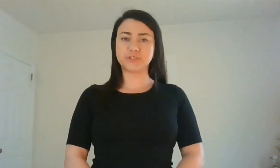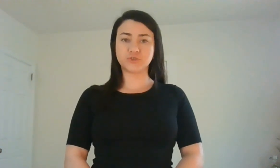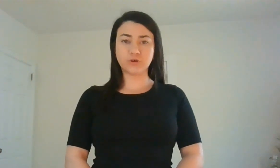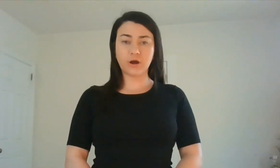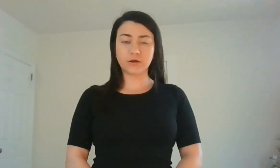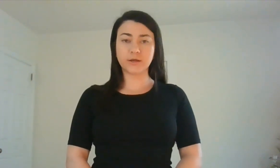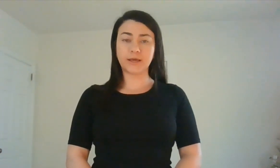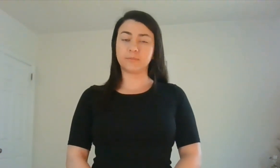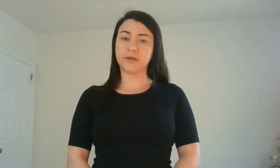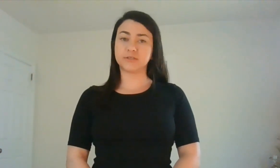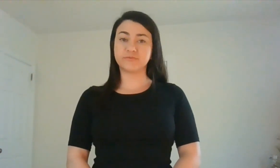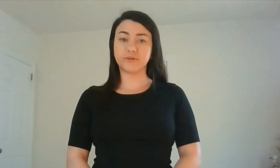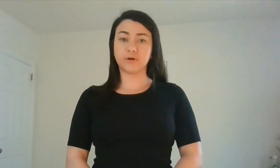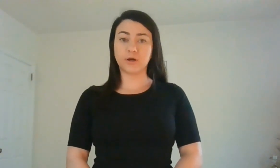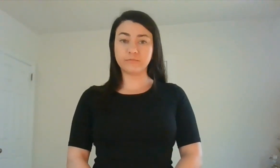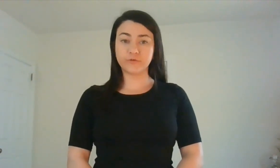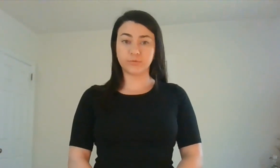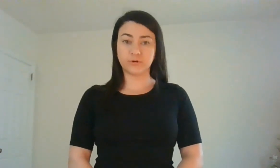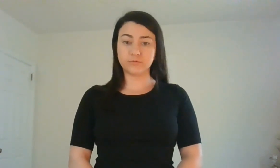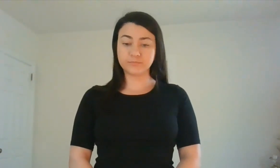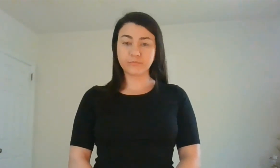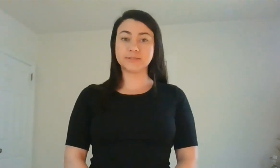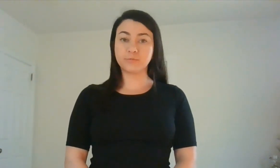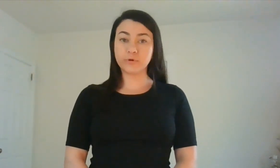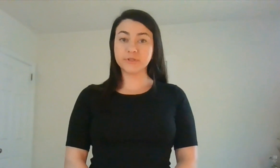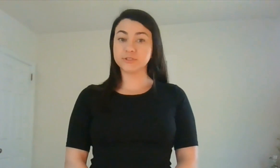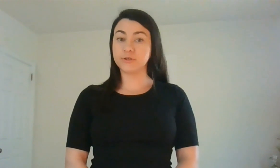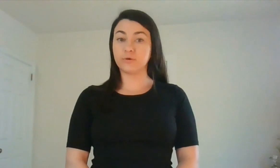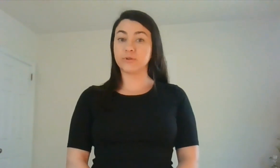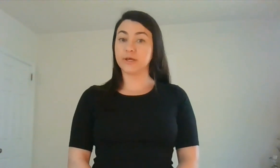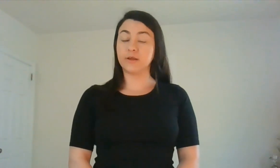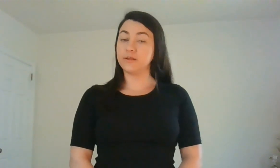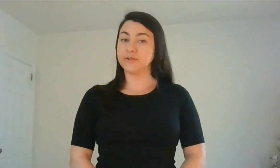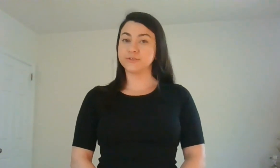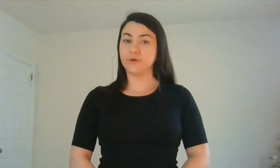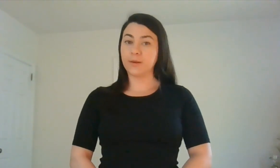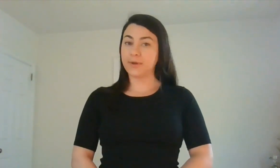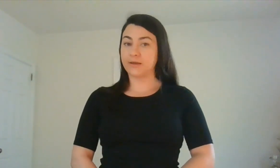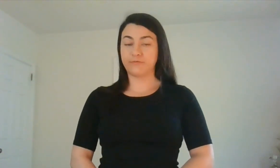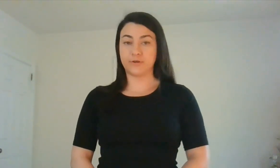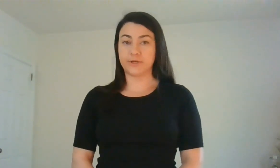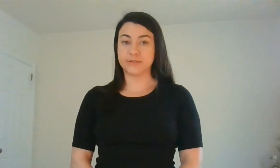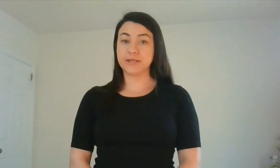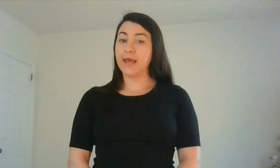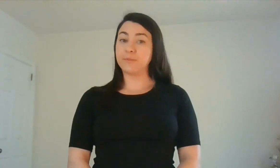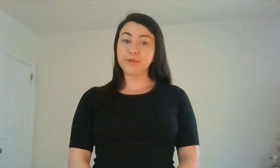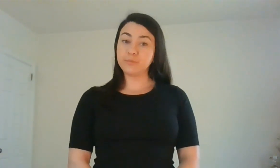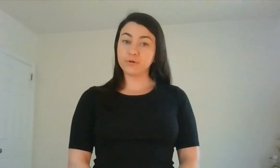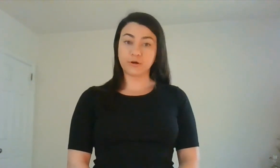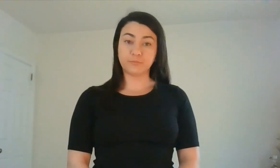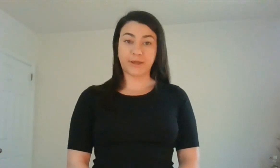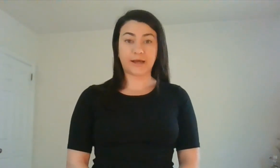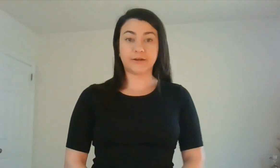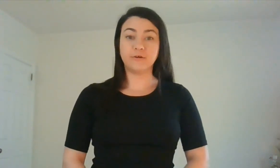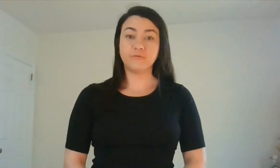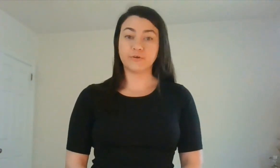strong and make us feel uncomfortable, it's important to know that these are not bad feelings and people aren't bad for